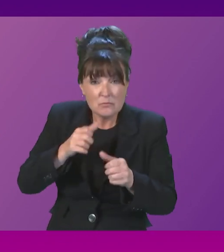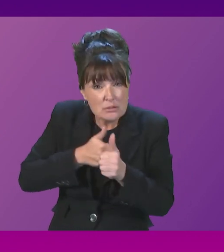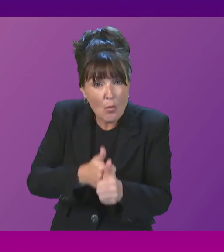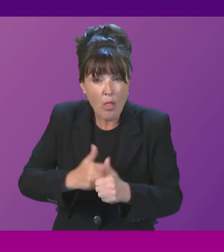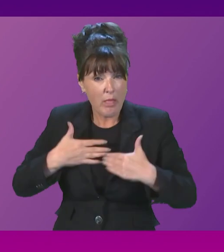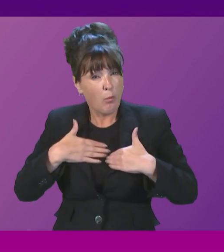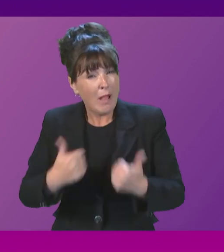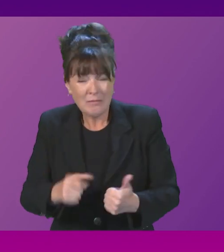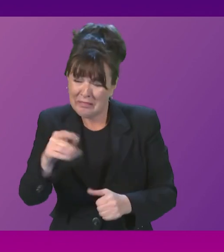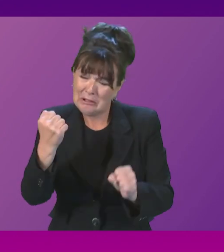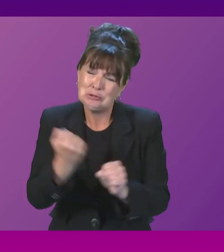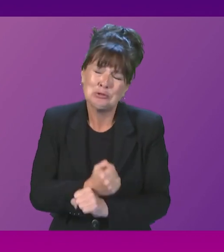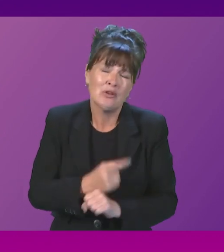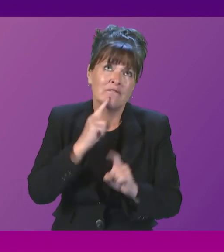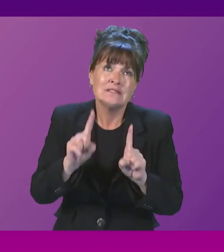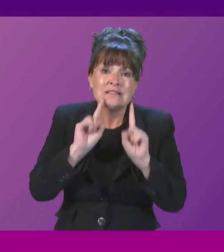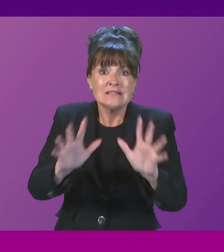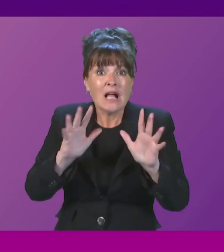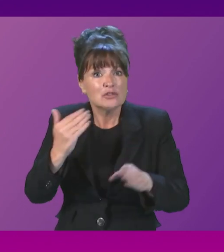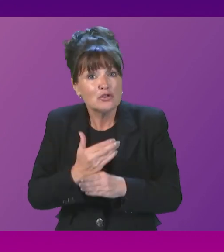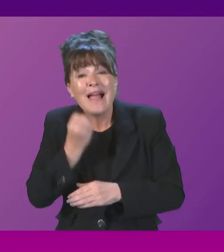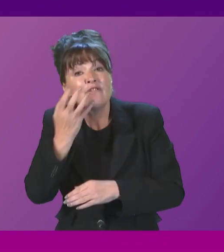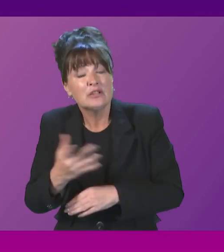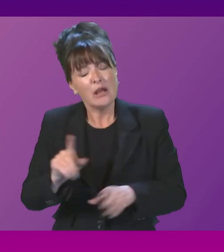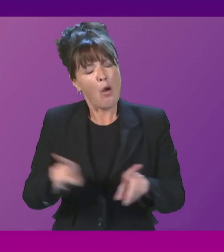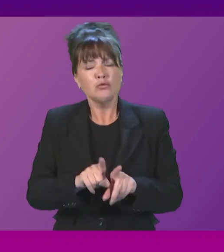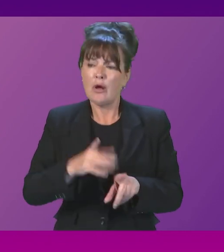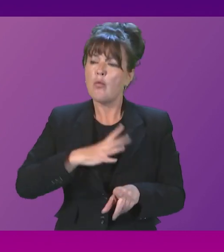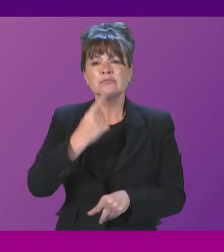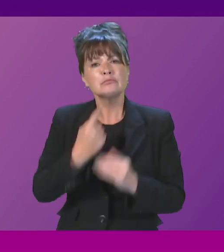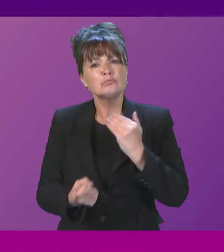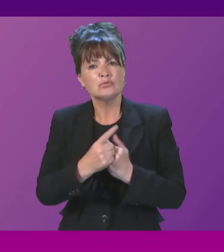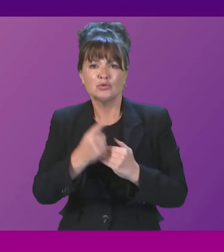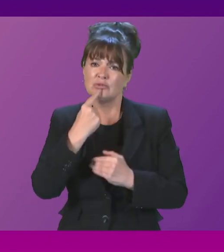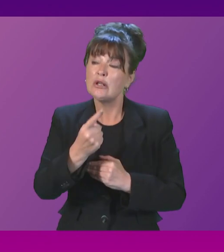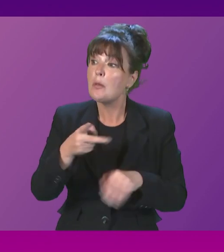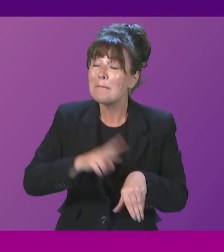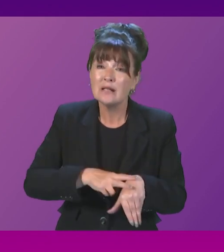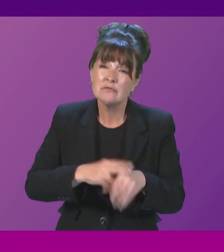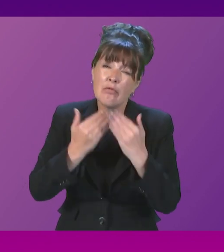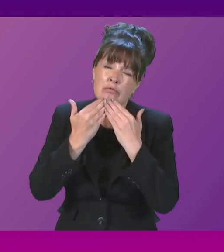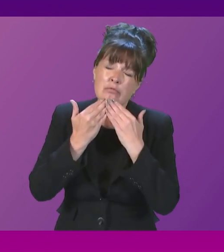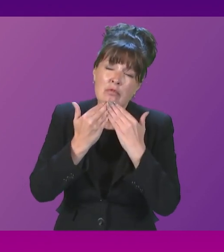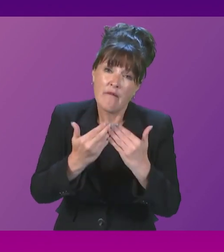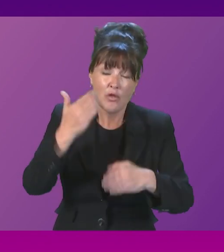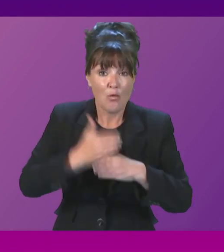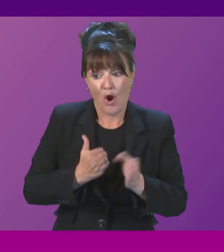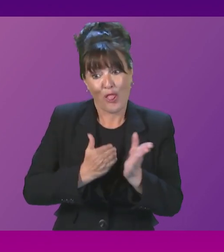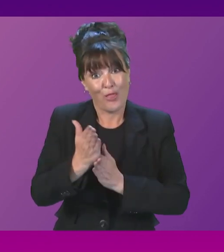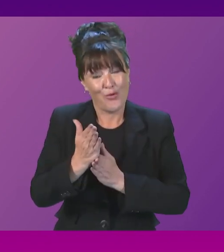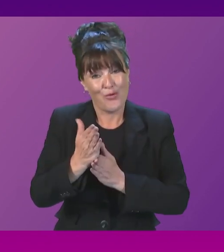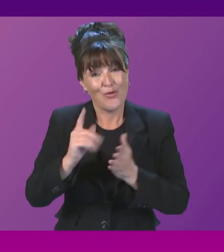day in and day out. In fact, let me take the opportunity to thank the police for the outstanding work they did, of course, recently during Operation